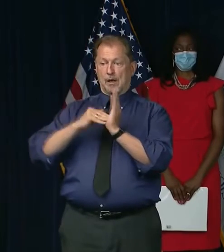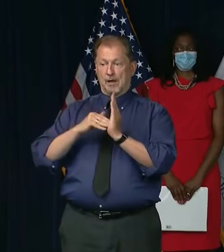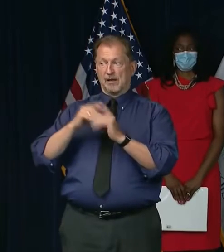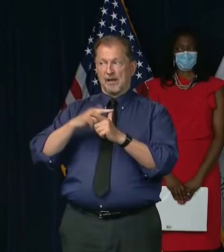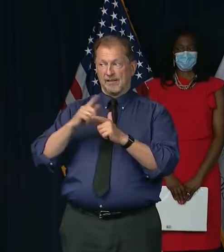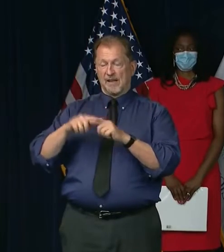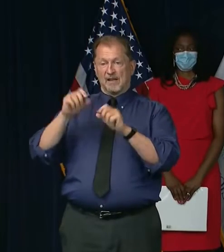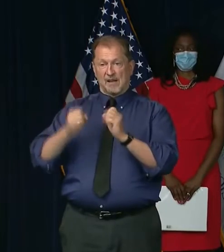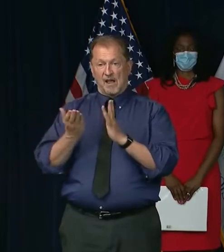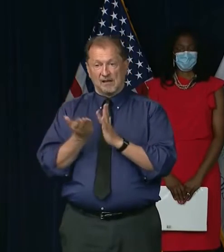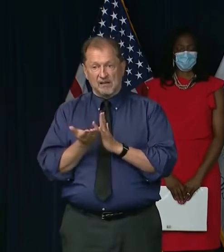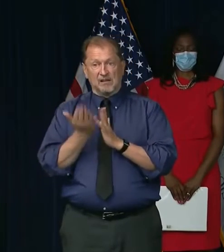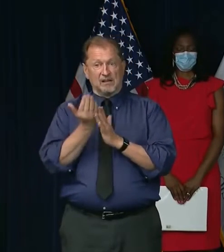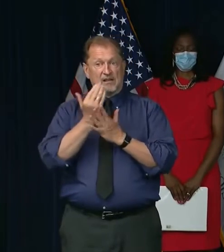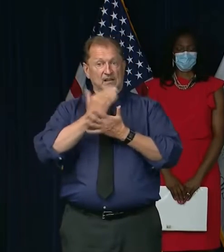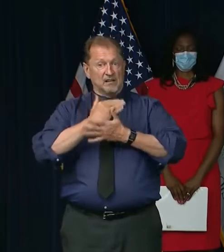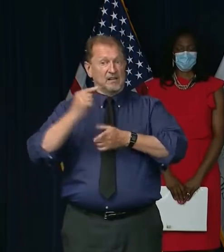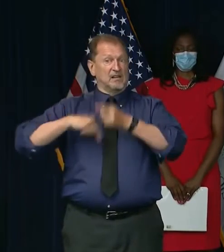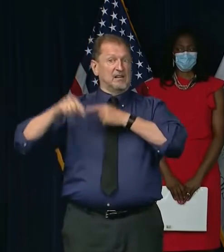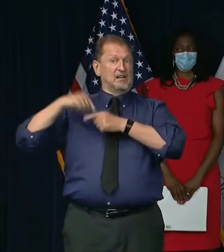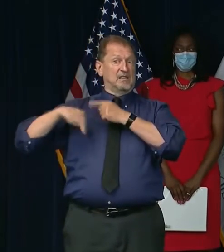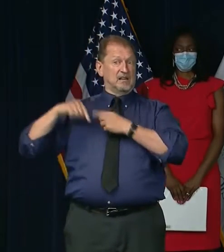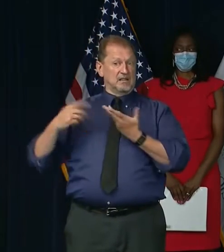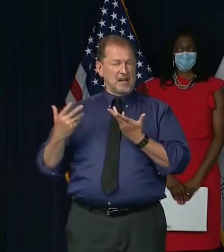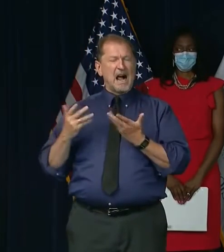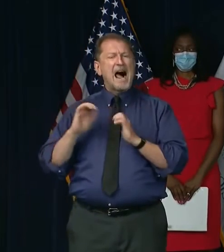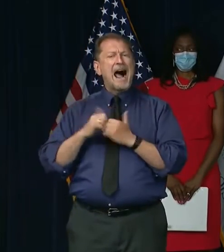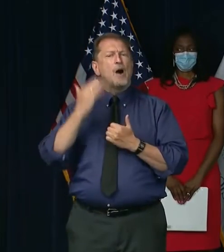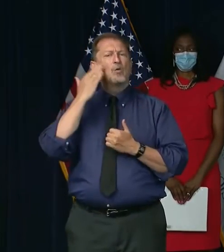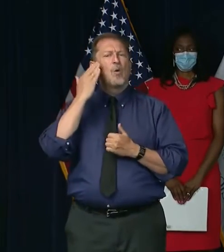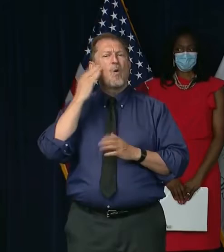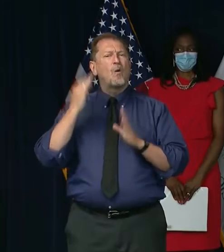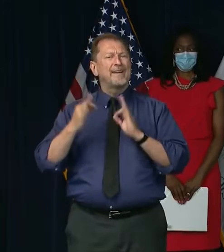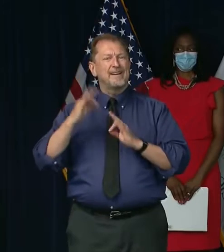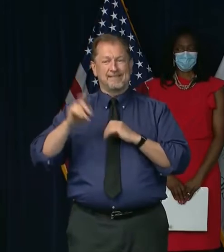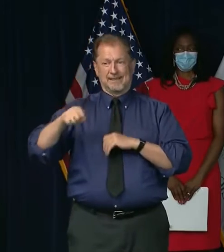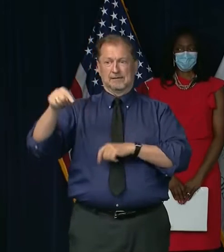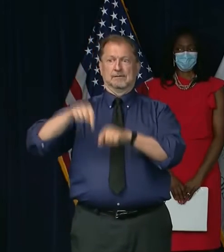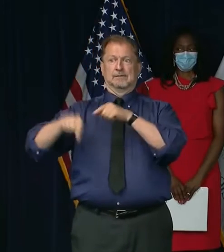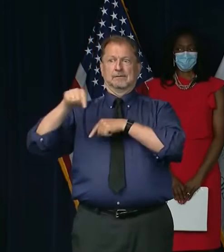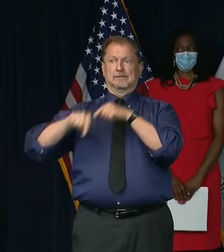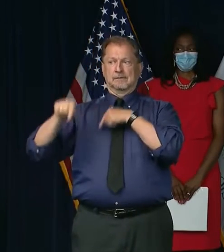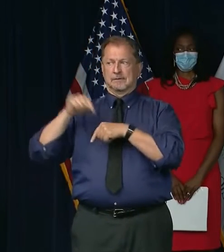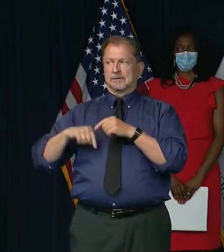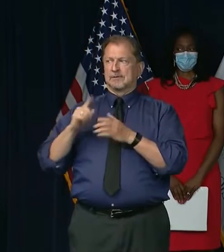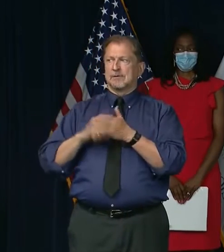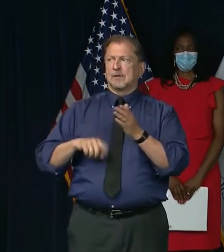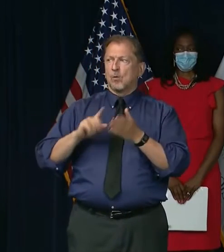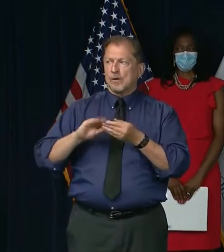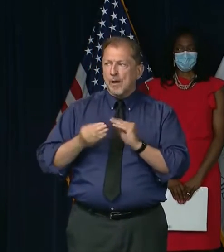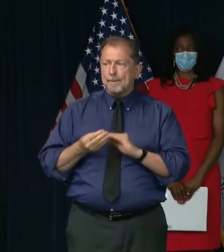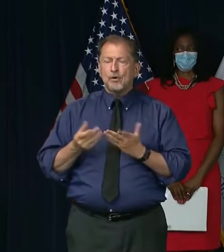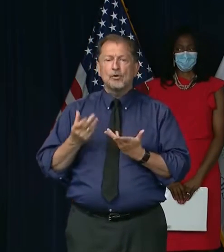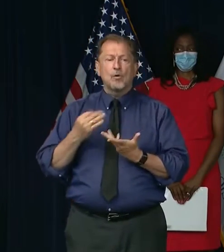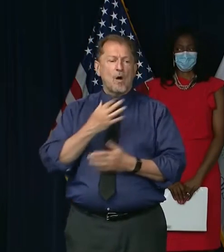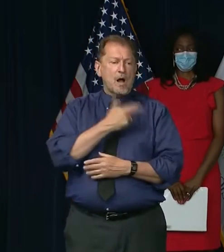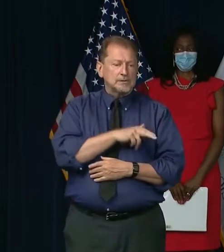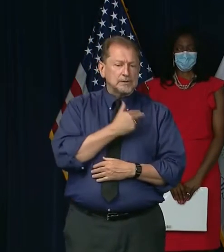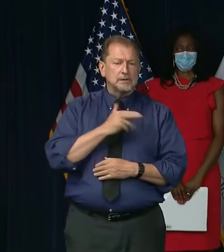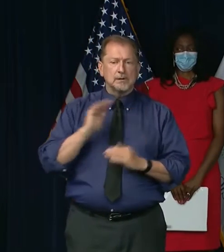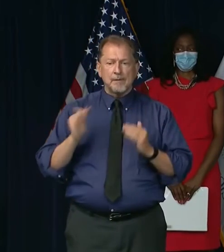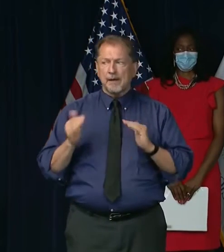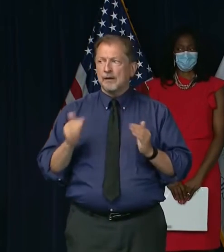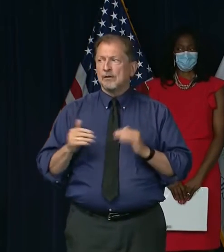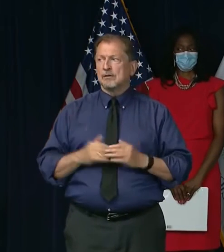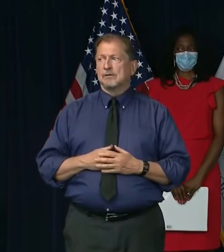But what specific benchmarks will you use to determine whether that's necessary? And does seeing the spiking case in hospitalization numbers in other states that reopened